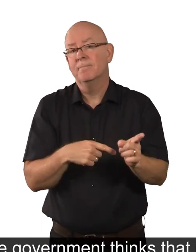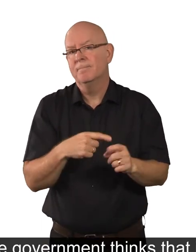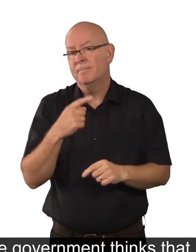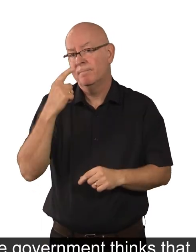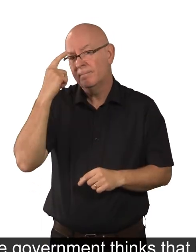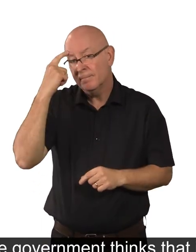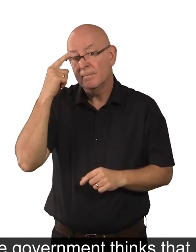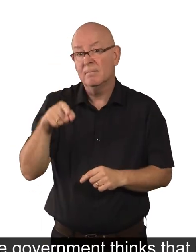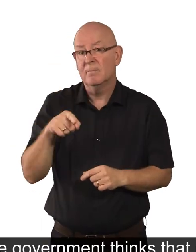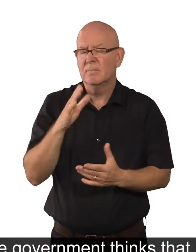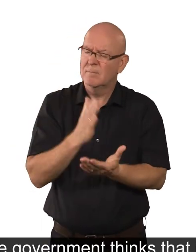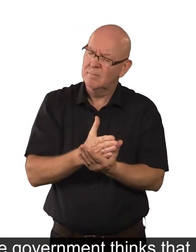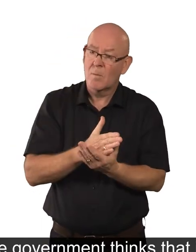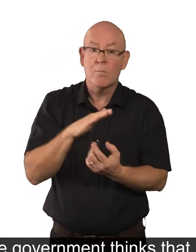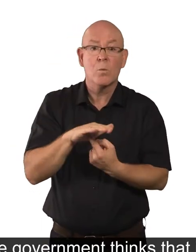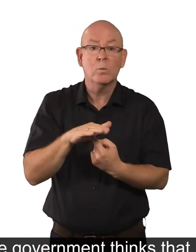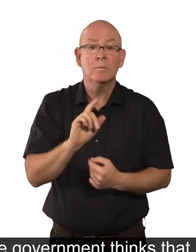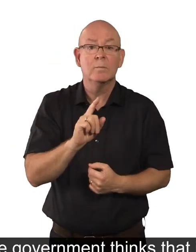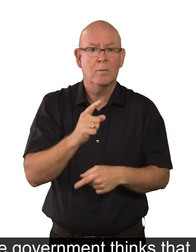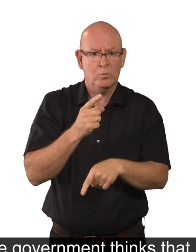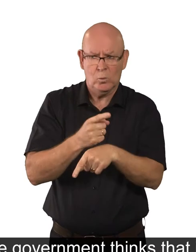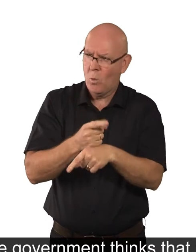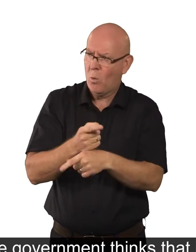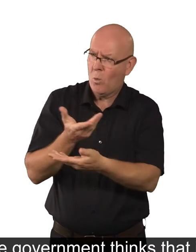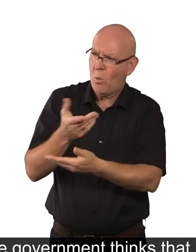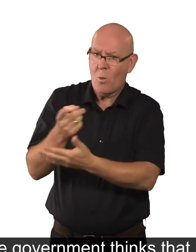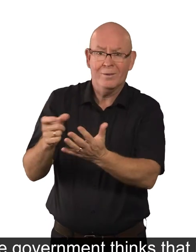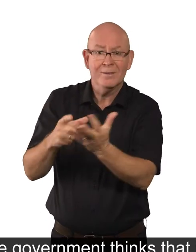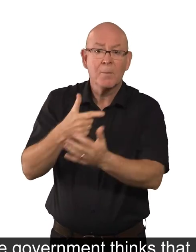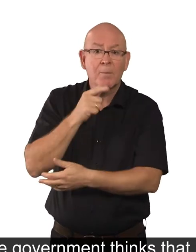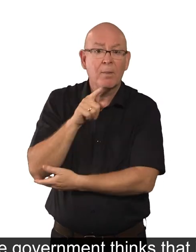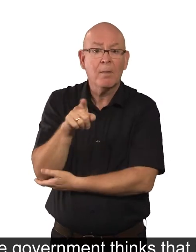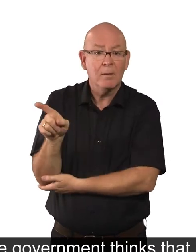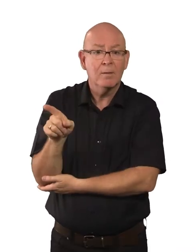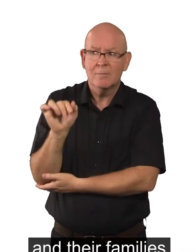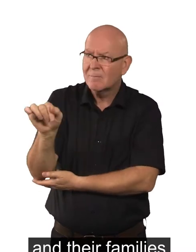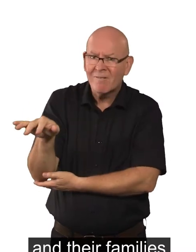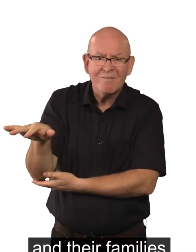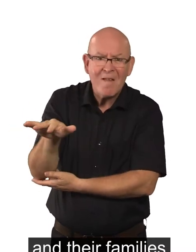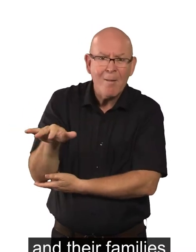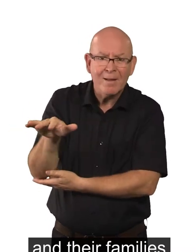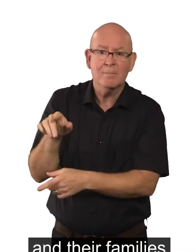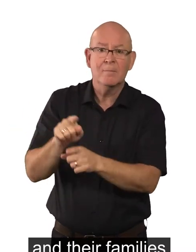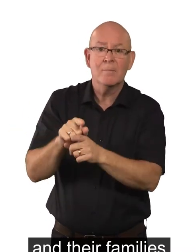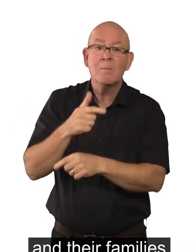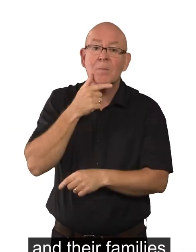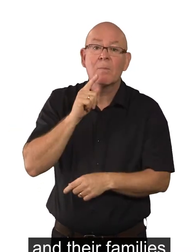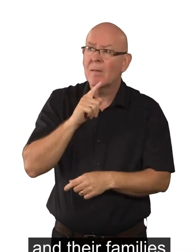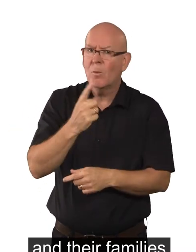The government thinks that it is important to talk to disabled people, and their families, and people that help